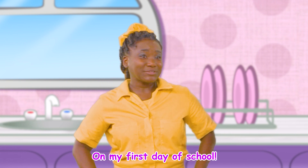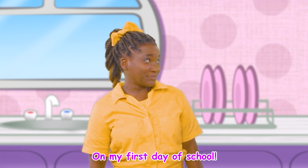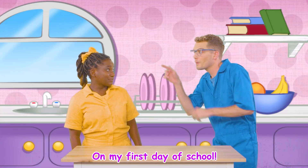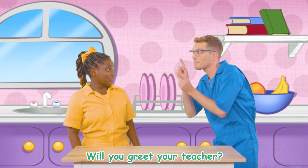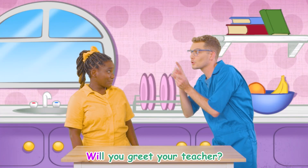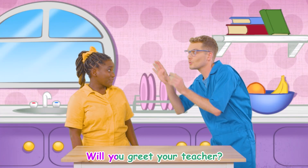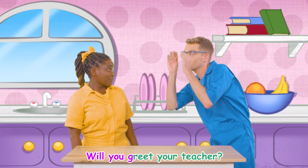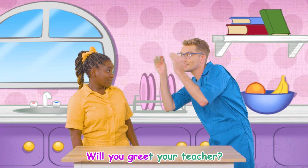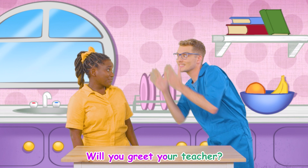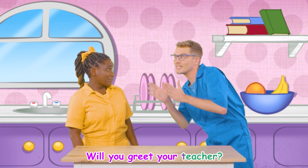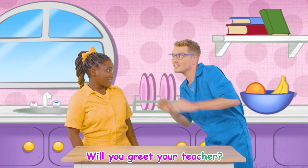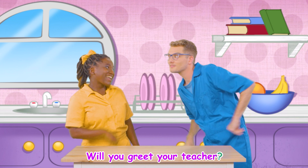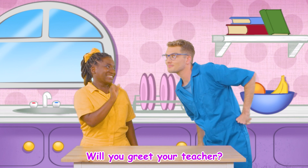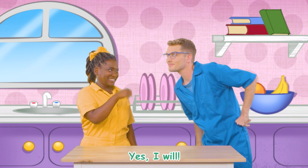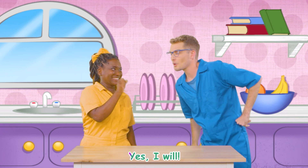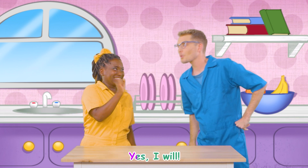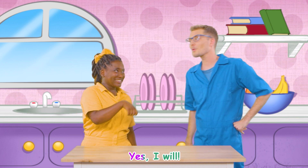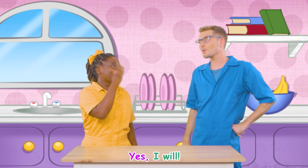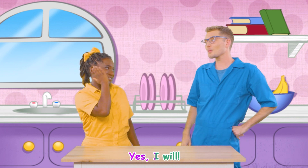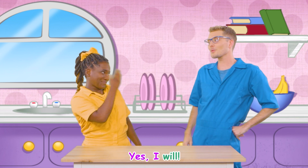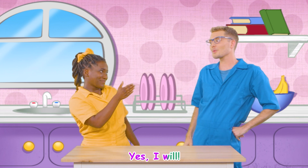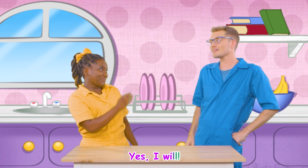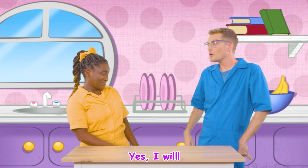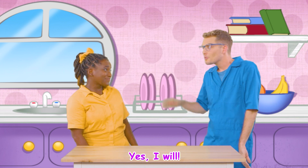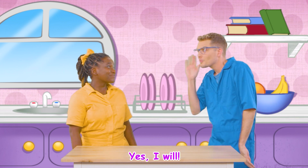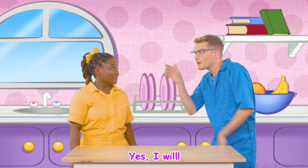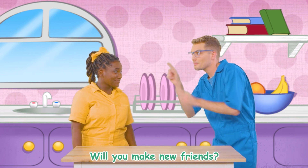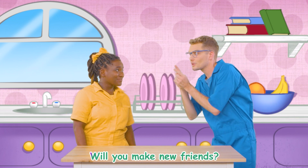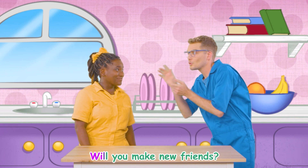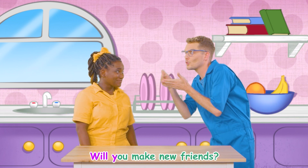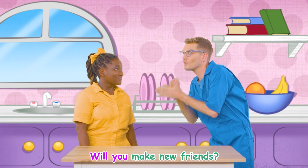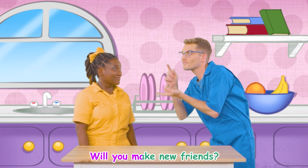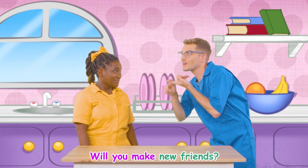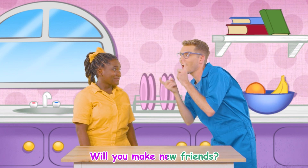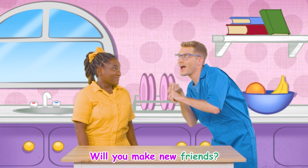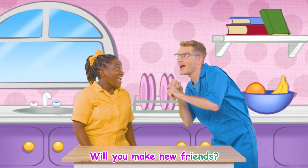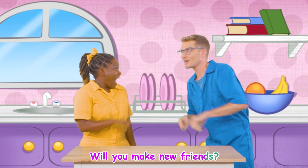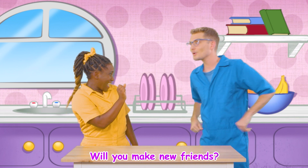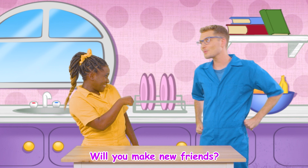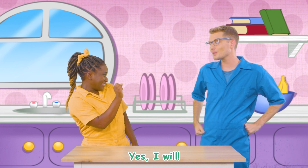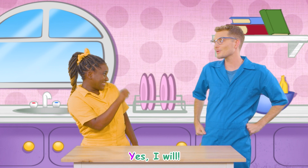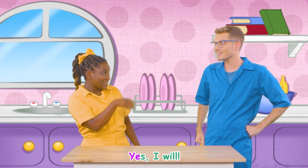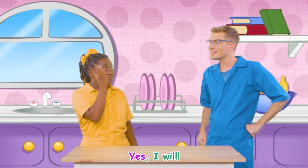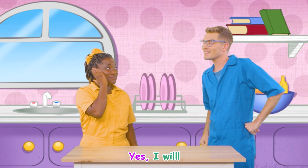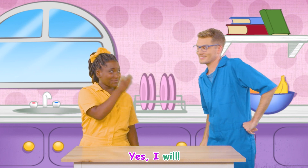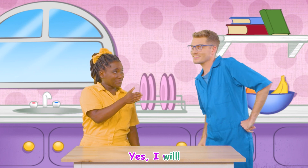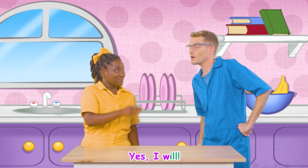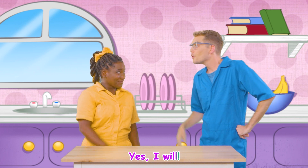Will you greet your teachers? Yes, I will! Will you make new friends? Yes, I will!